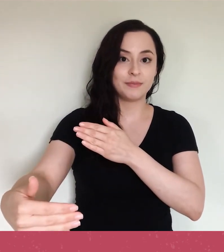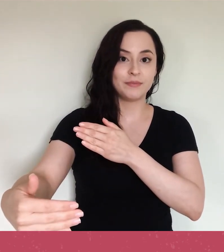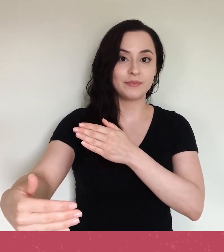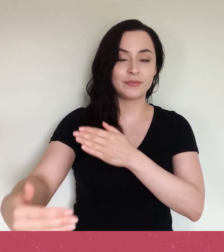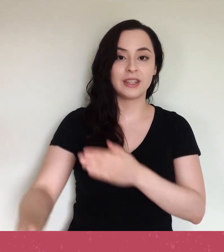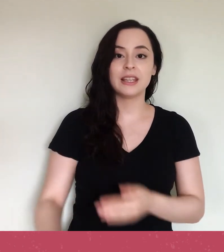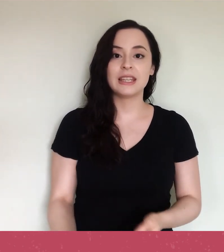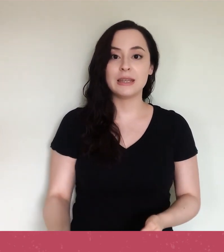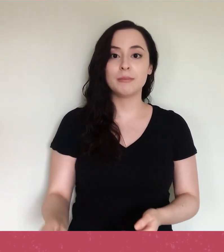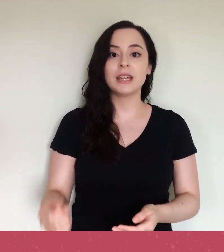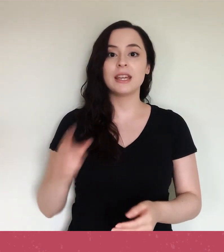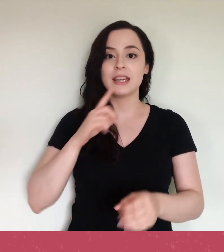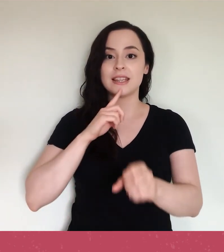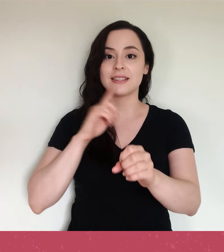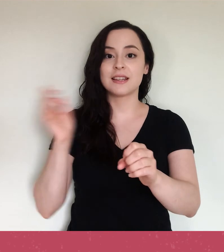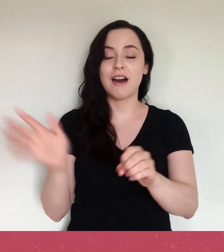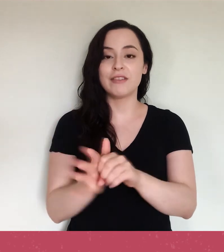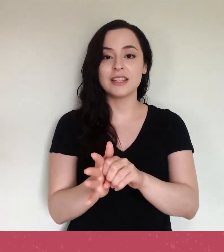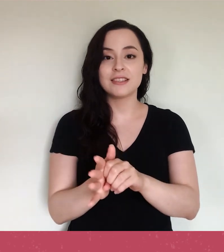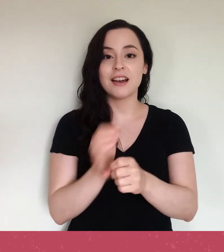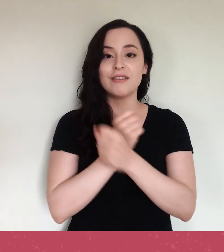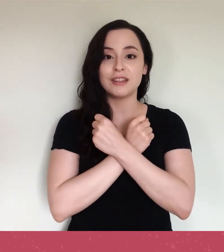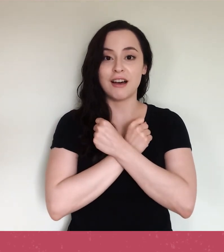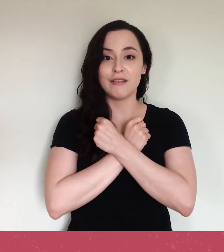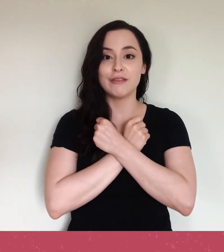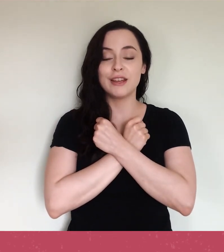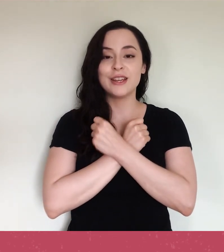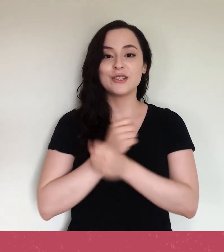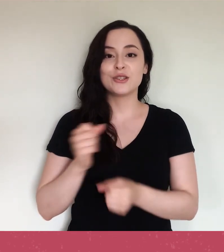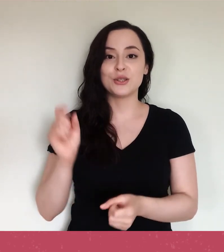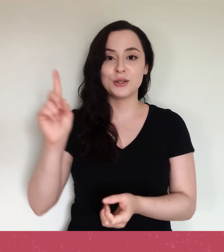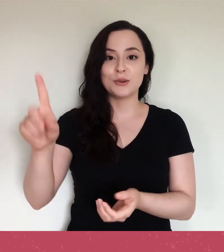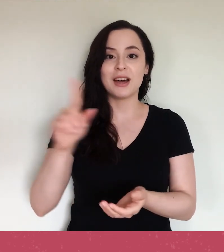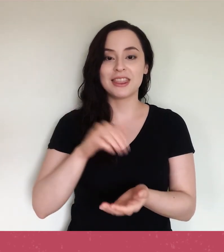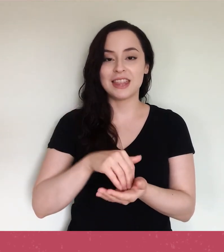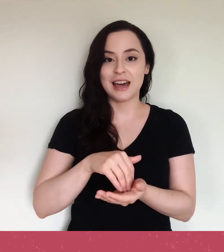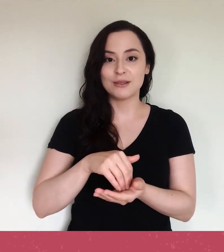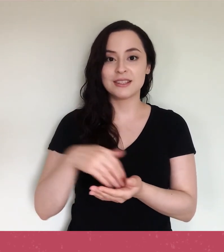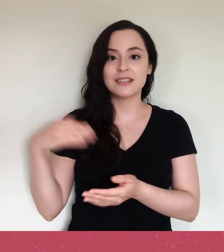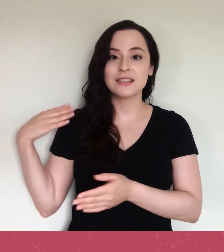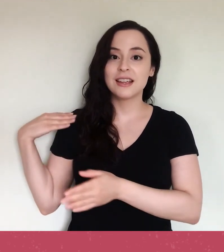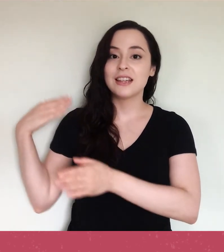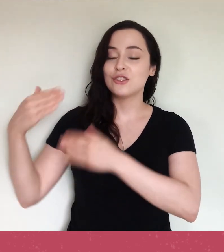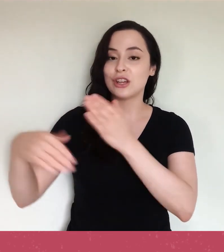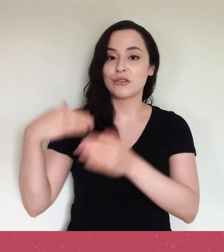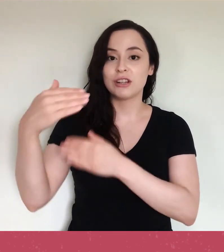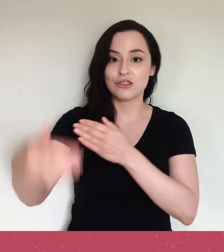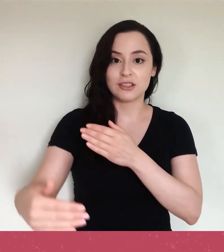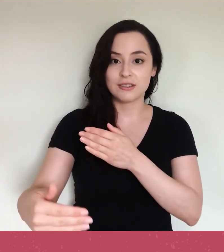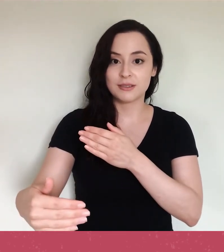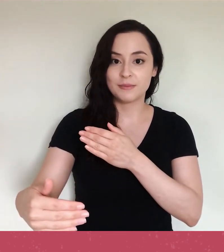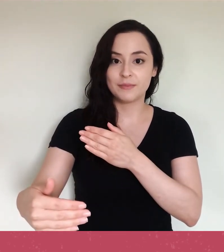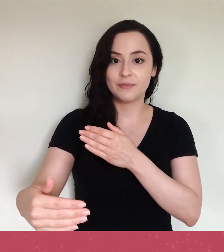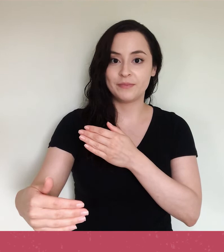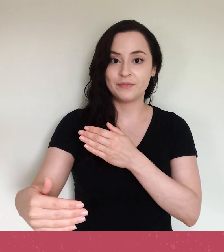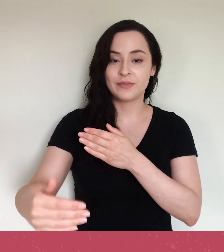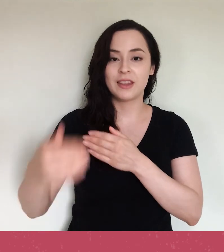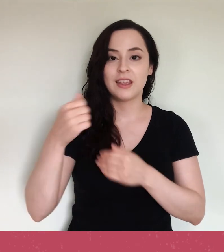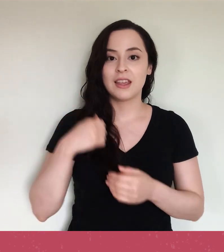Keeping his covenant of love to a thousand generations.